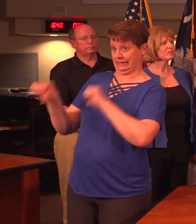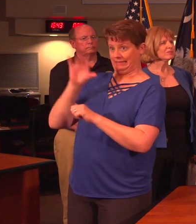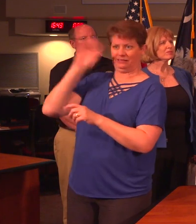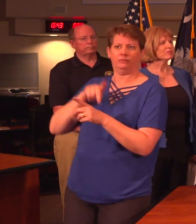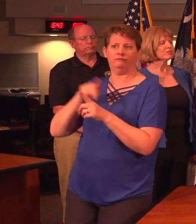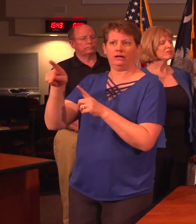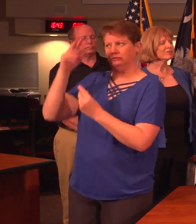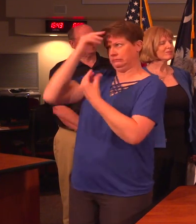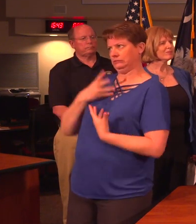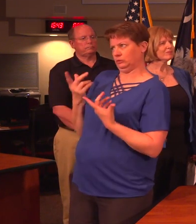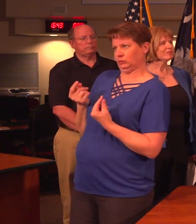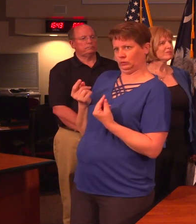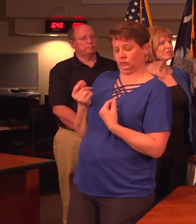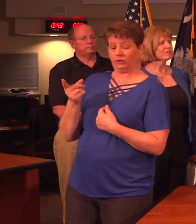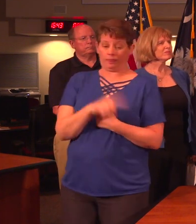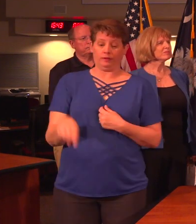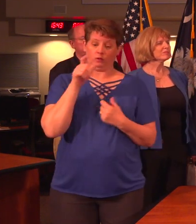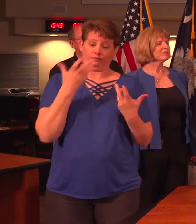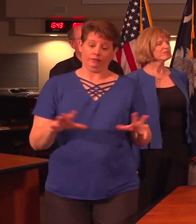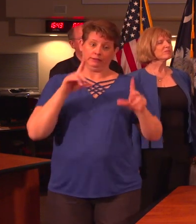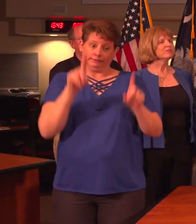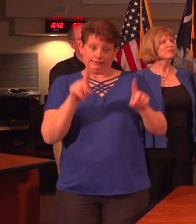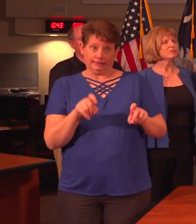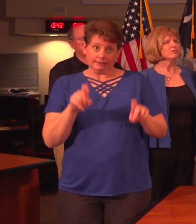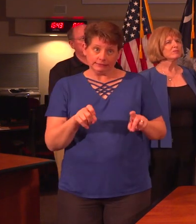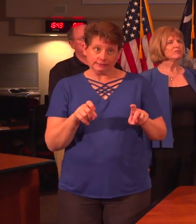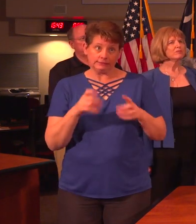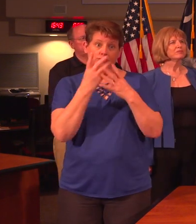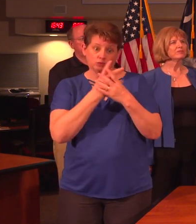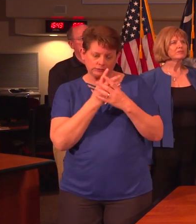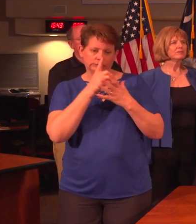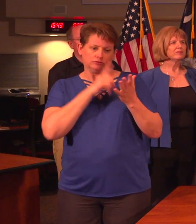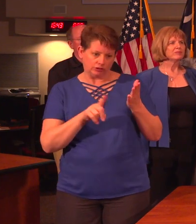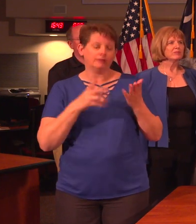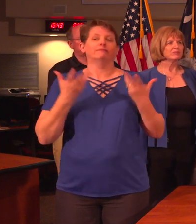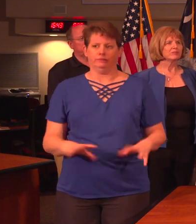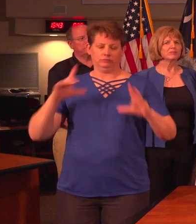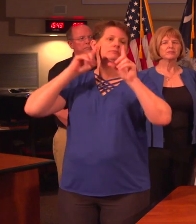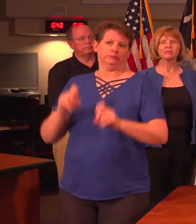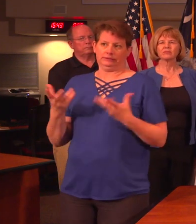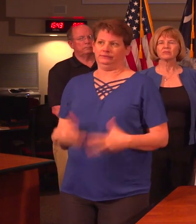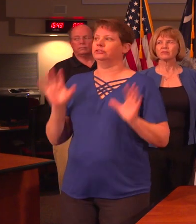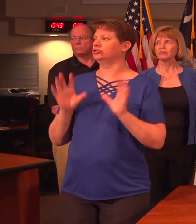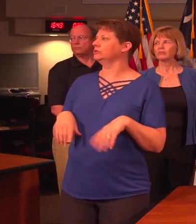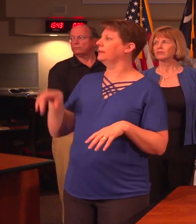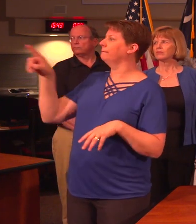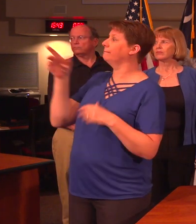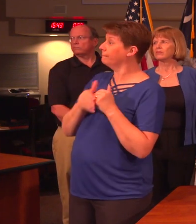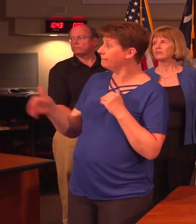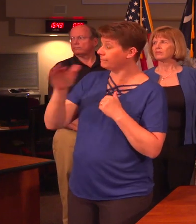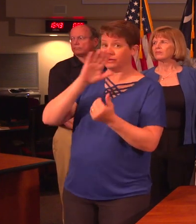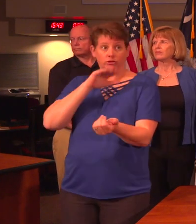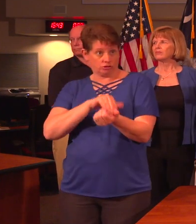professionals and all those who have been screened that indicate they should be tested have been to date. And moving forward, are